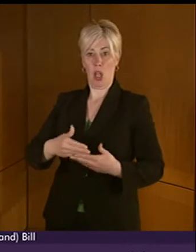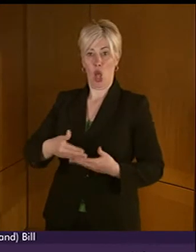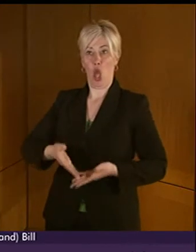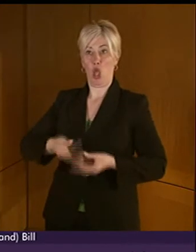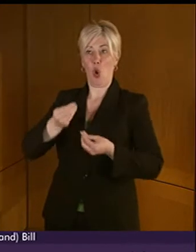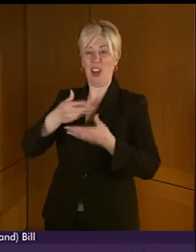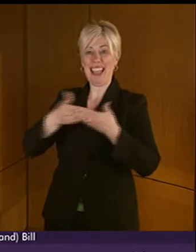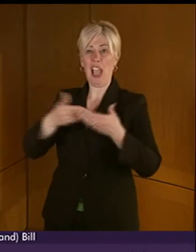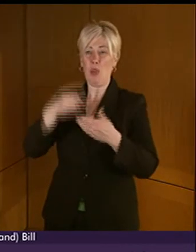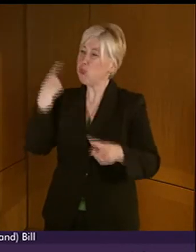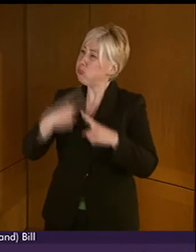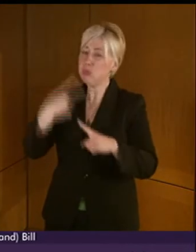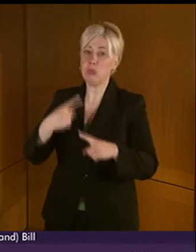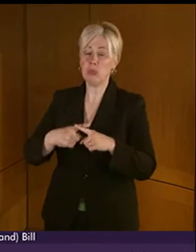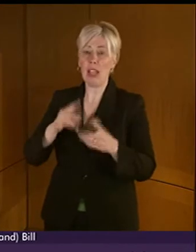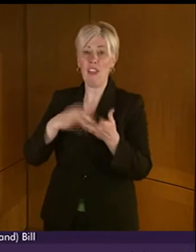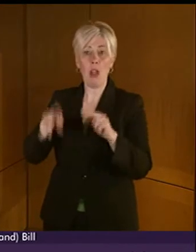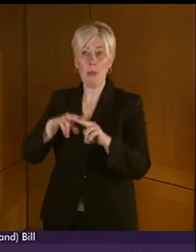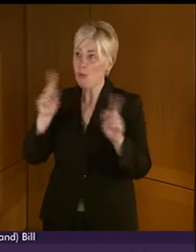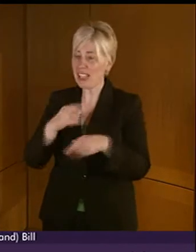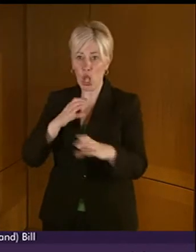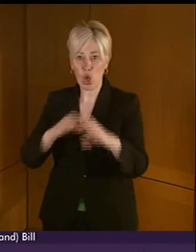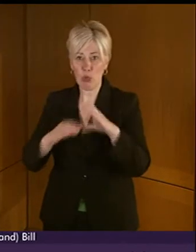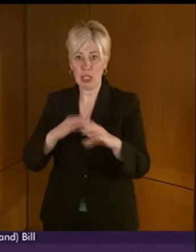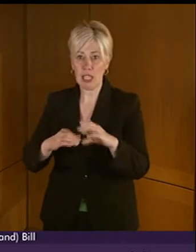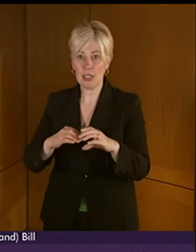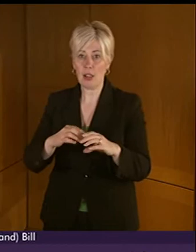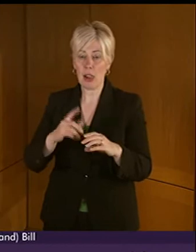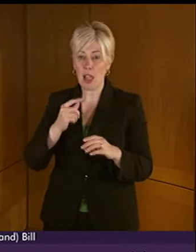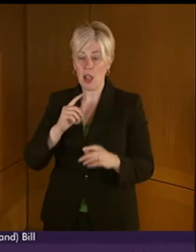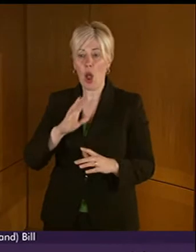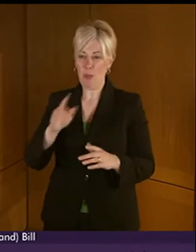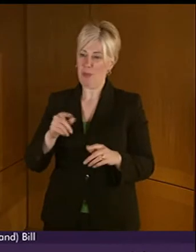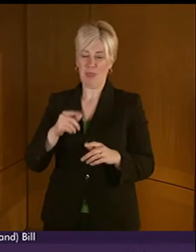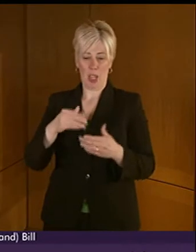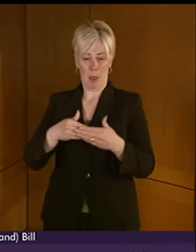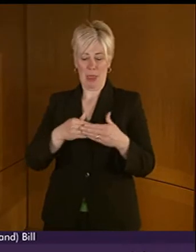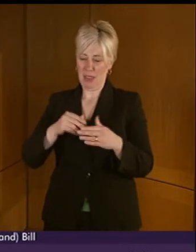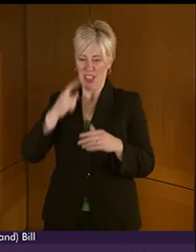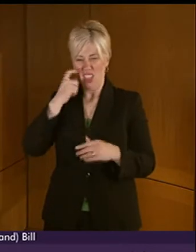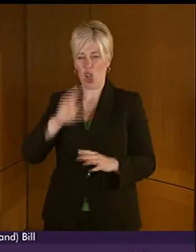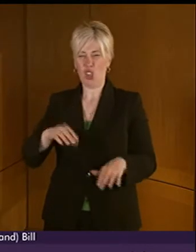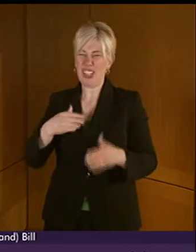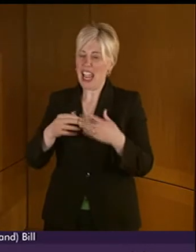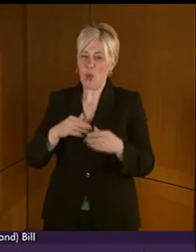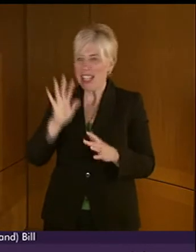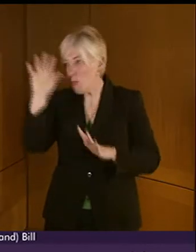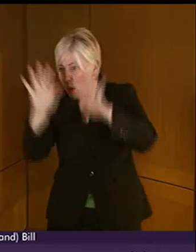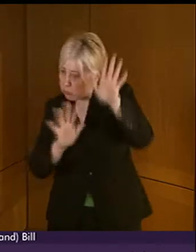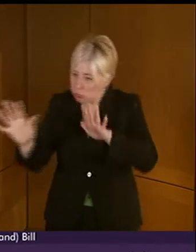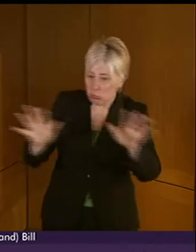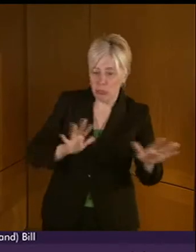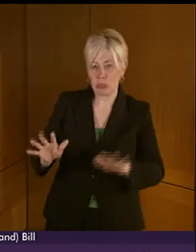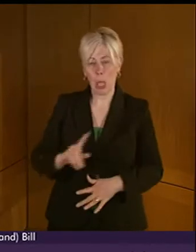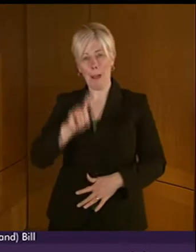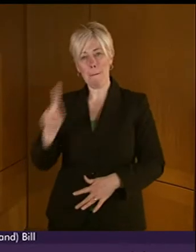and if the parents aren't able to communicate yes of course we all use signs and we do that with young children as well but the sooner a child